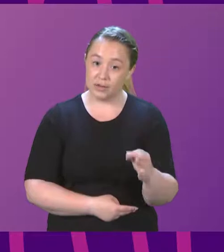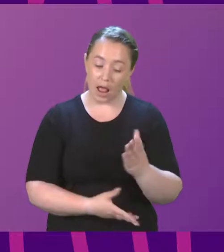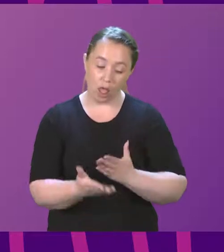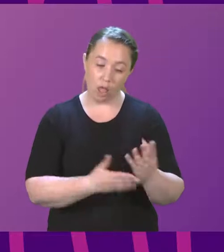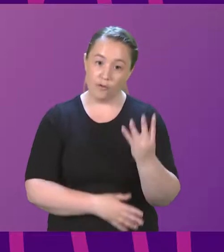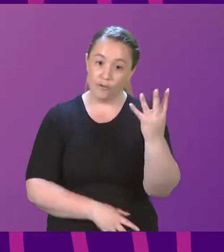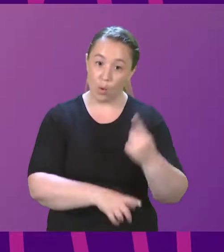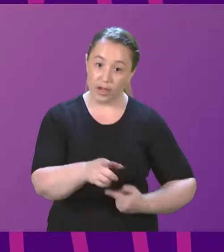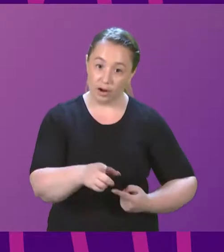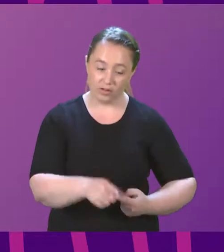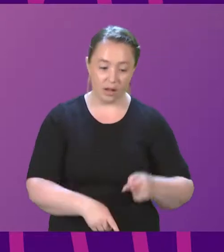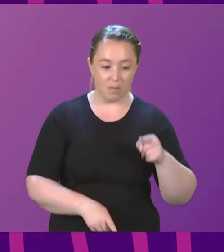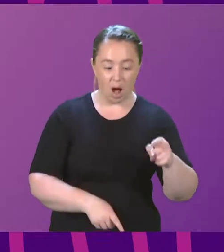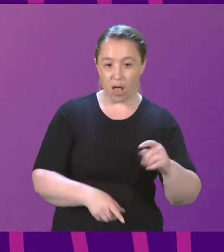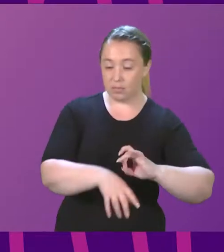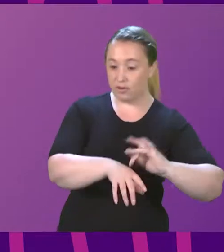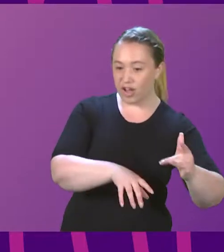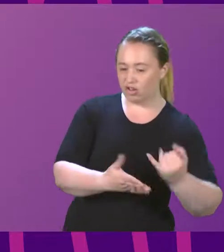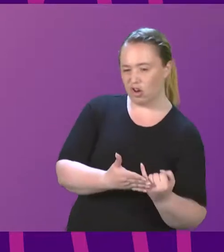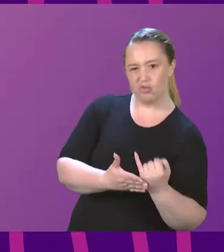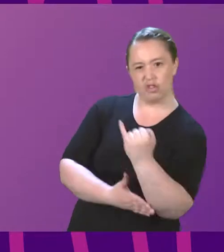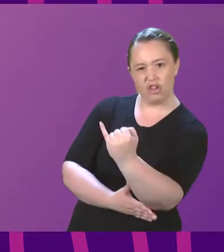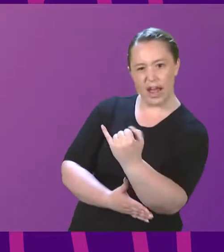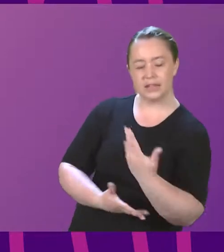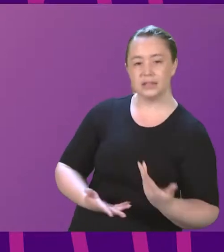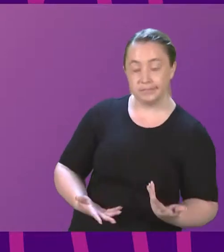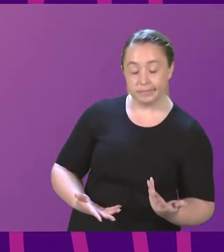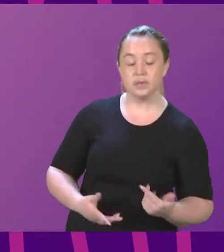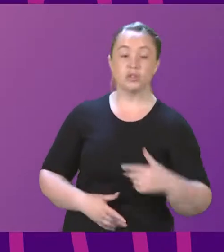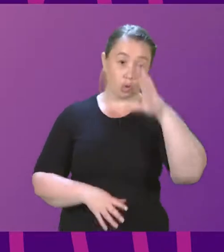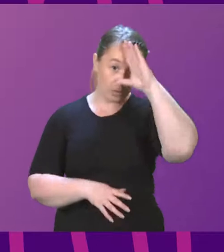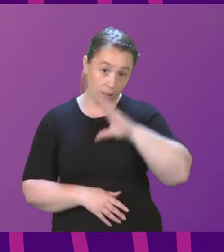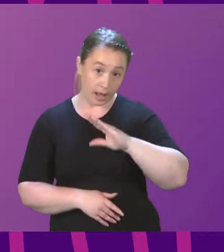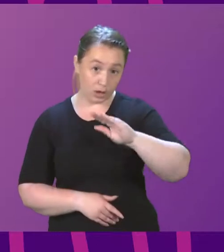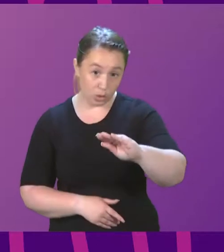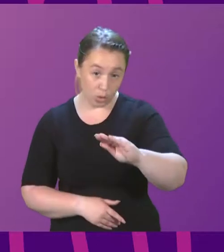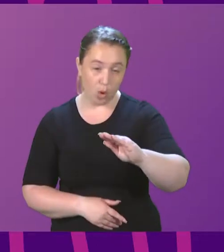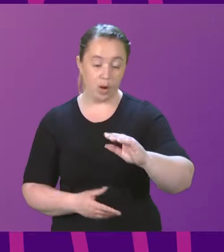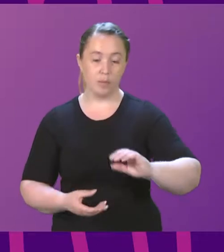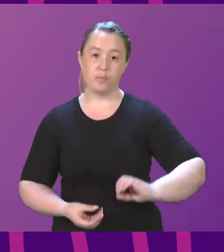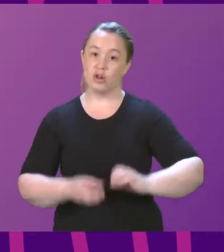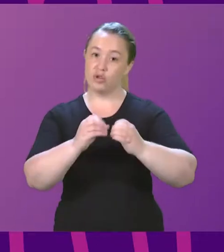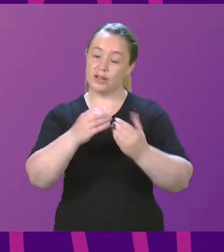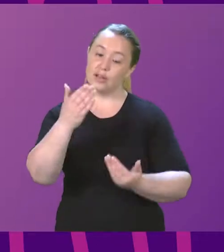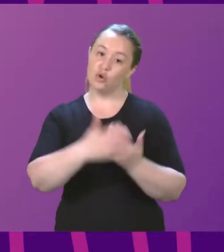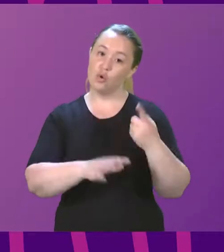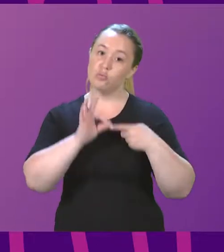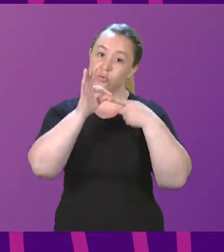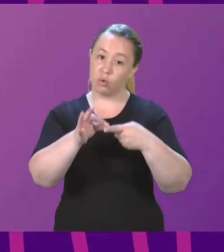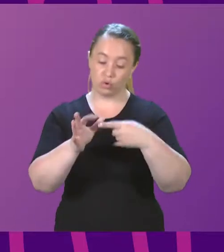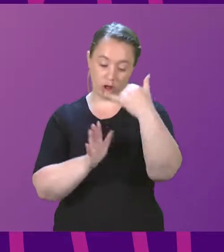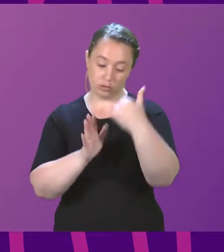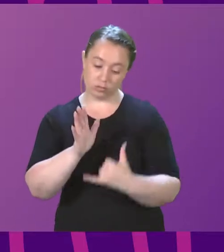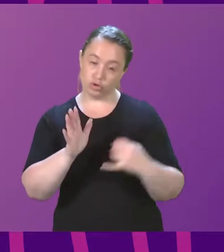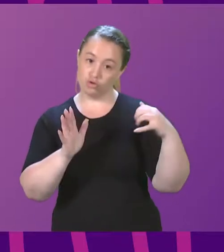this was rejected by the profession, but I can update the Chamber today and say that we have drafted a new proposal, which will be